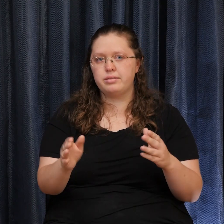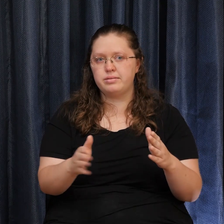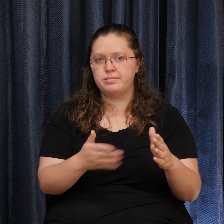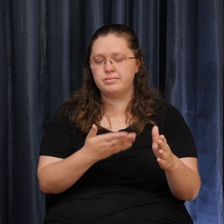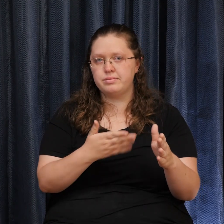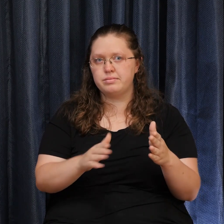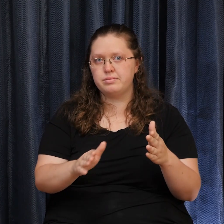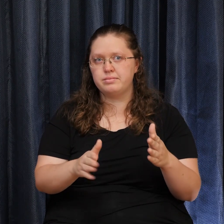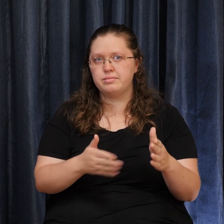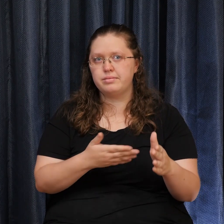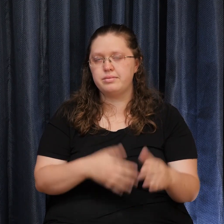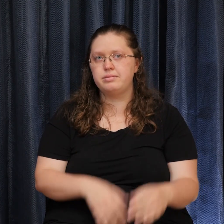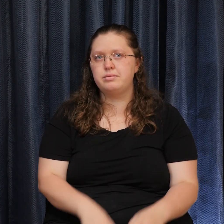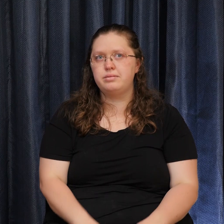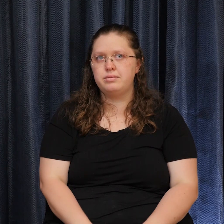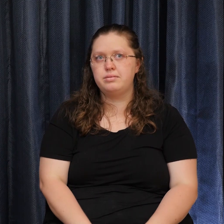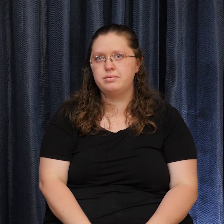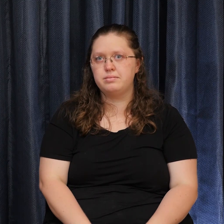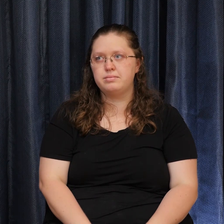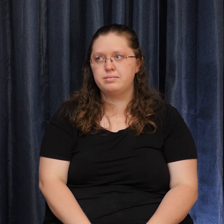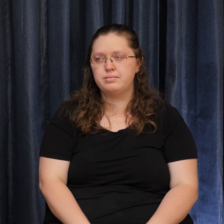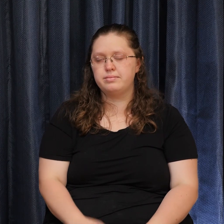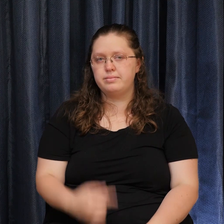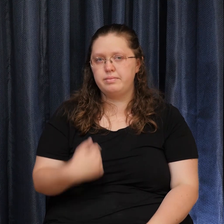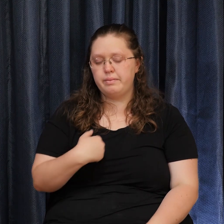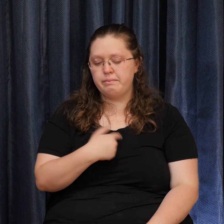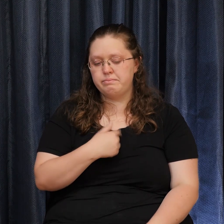And we feel this love And healing And compassion